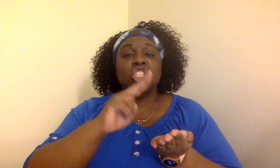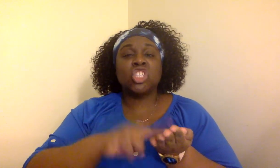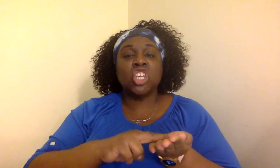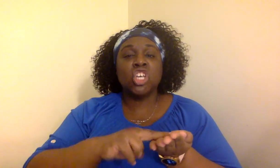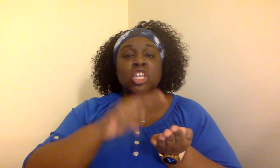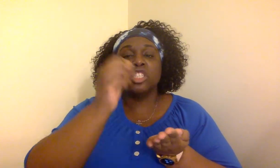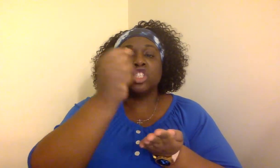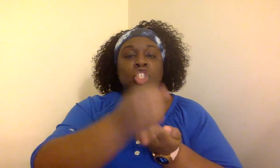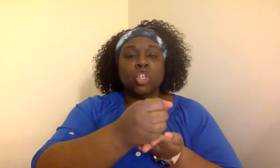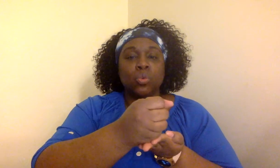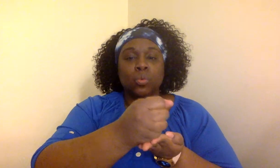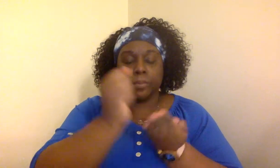tuh, two.